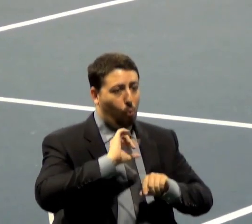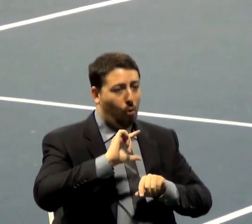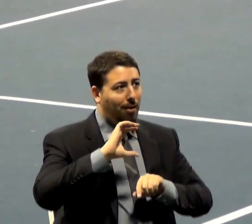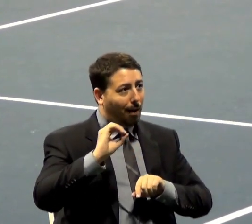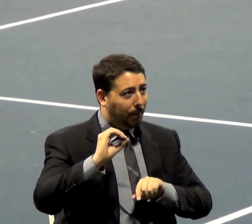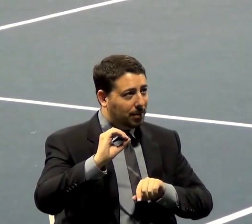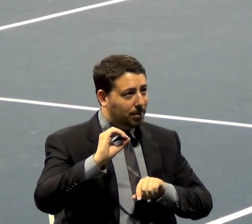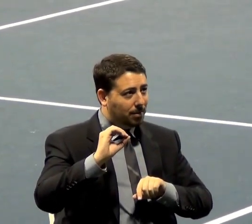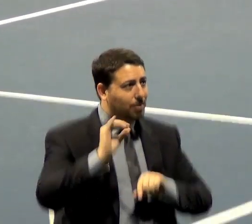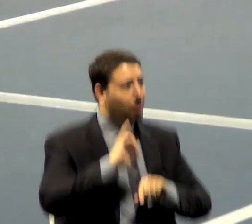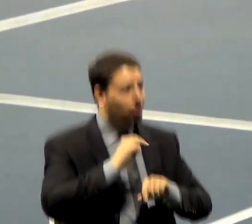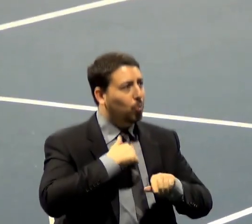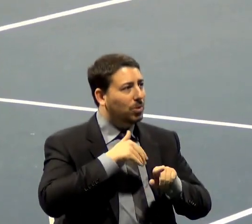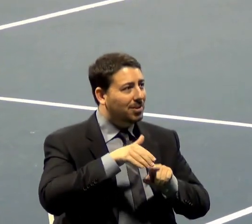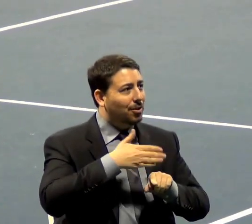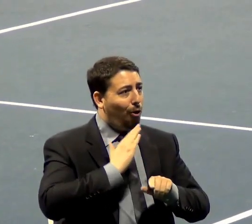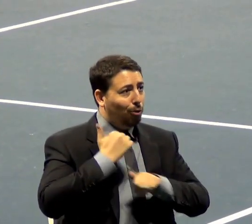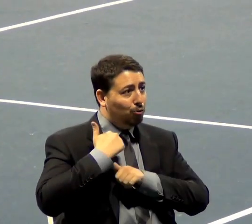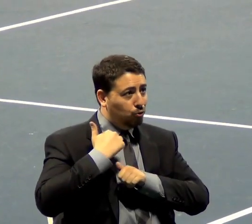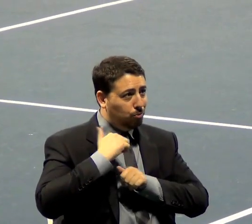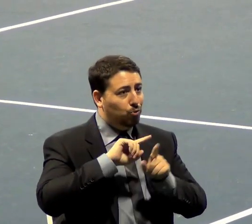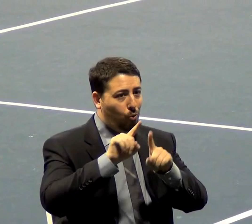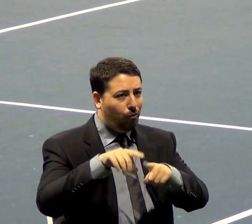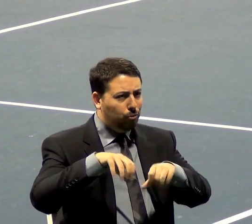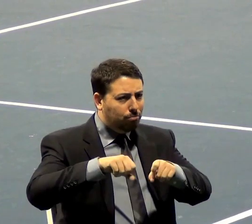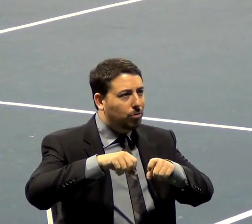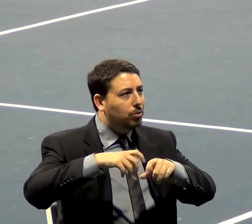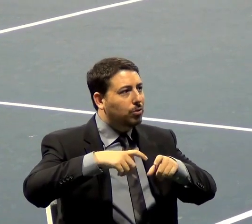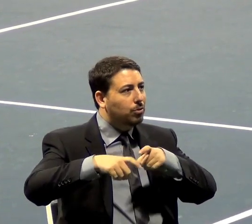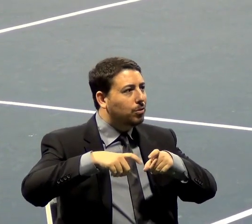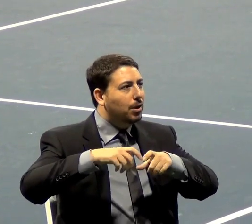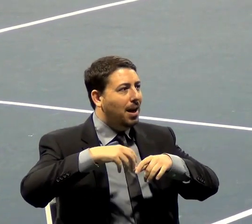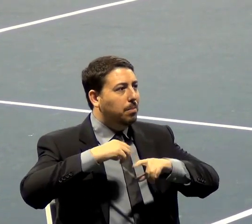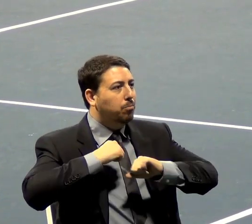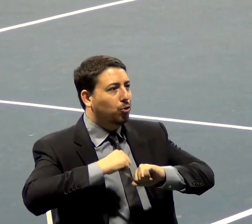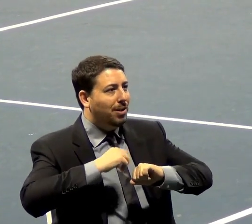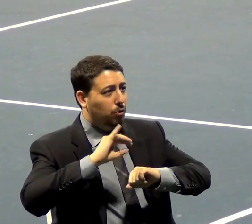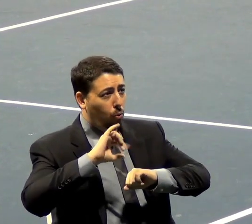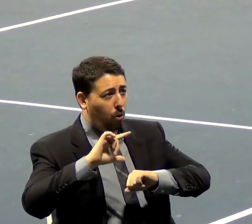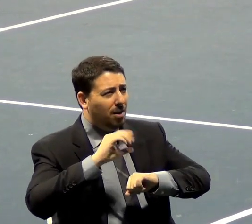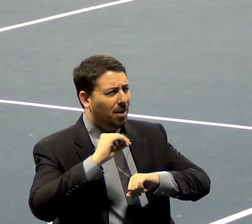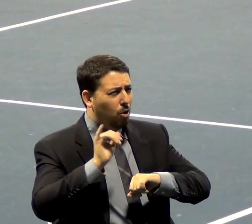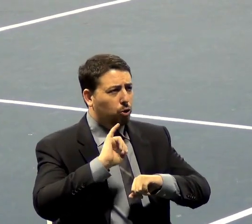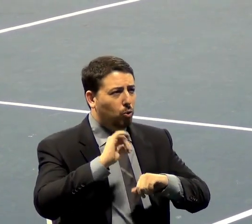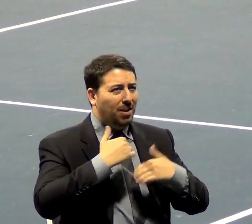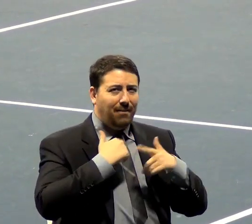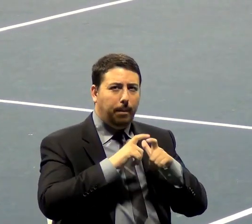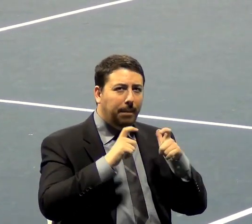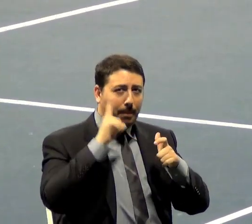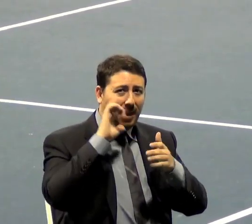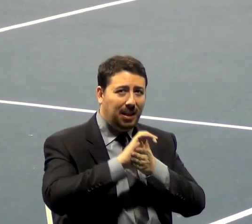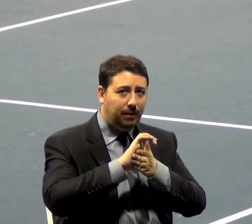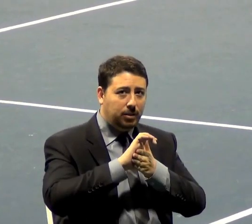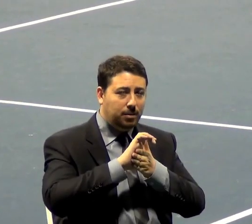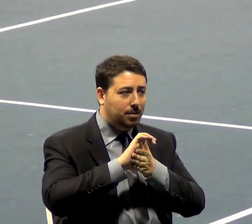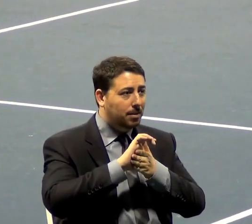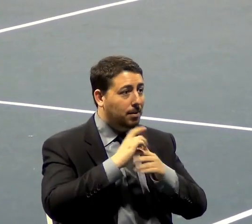send our troops over there to protect oil. And there's also a firm belief, and firm belief which has continued since Woodrow Wilson,